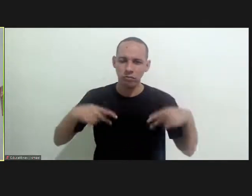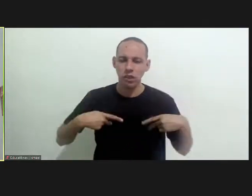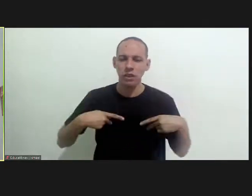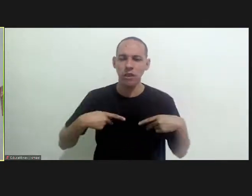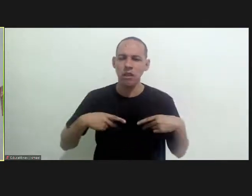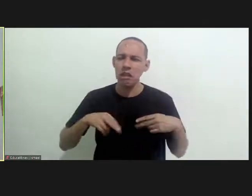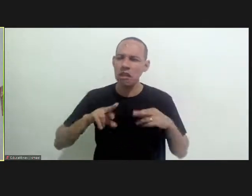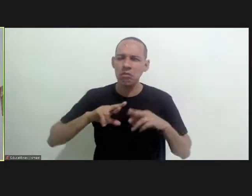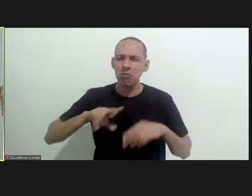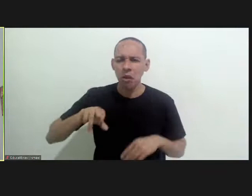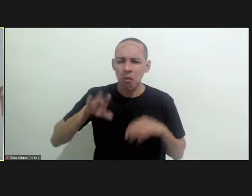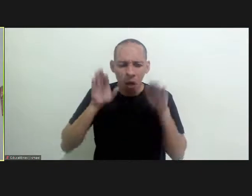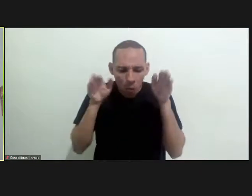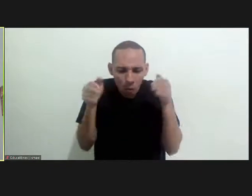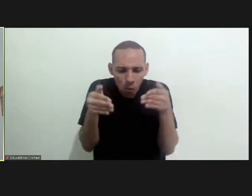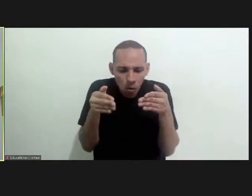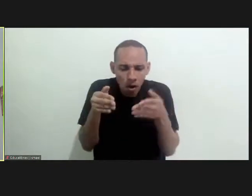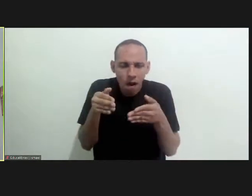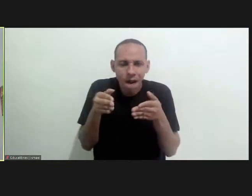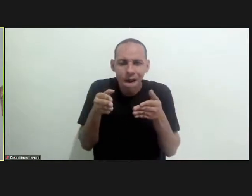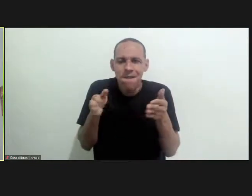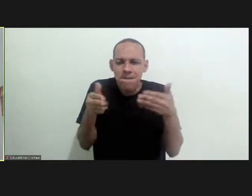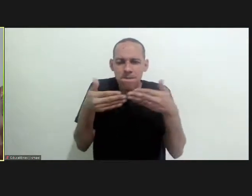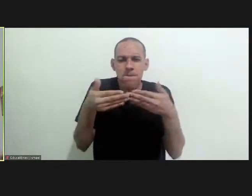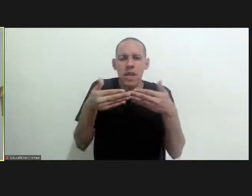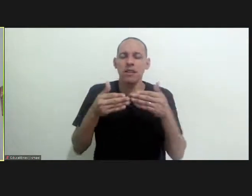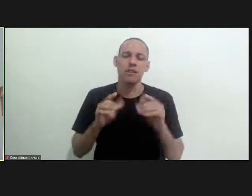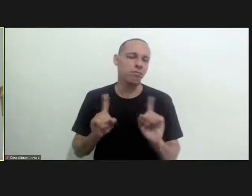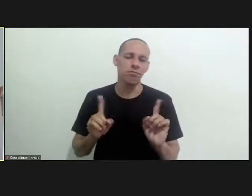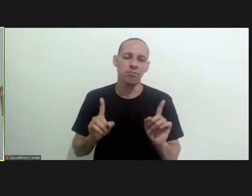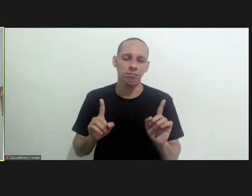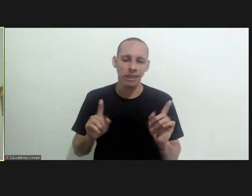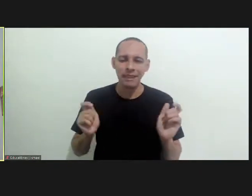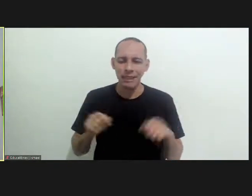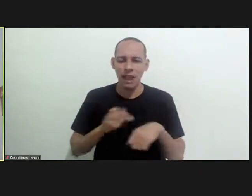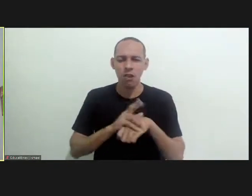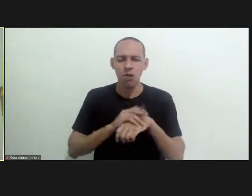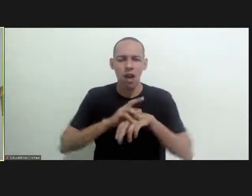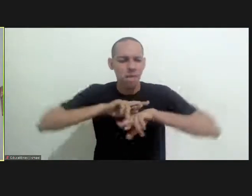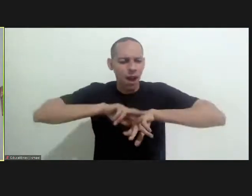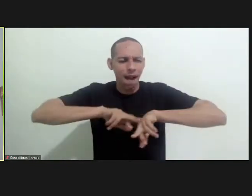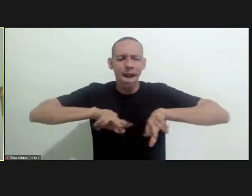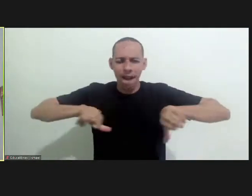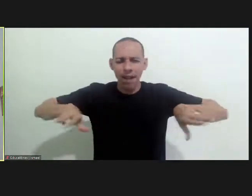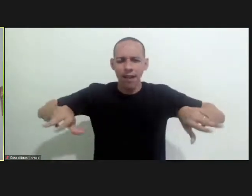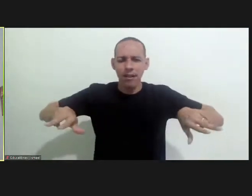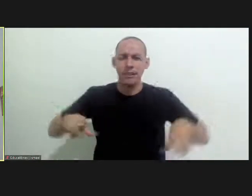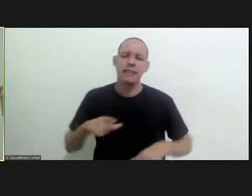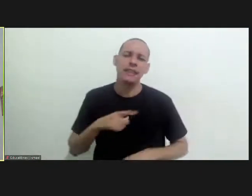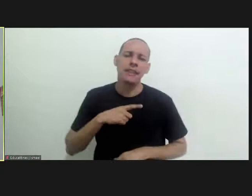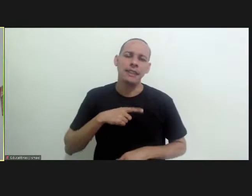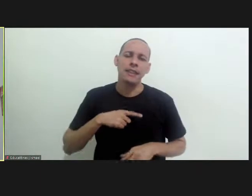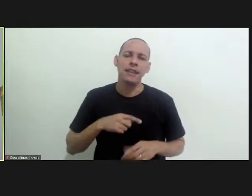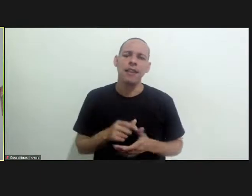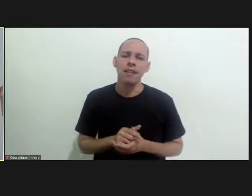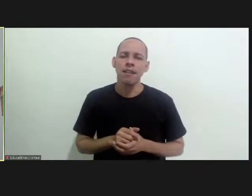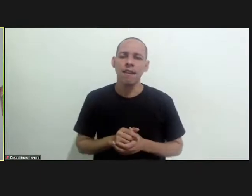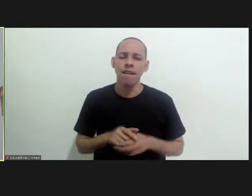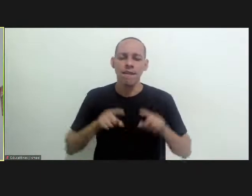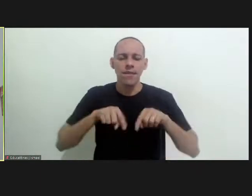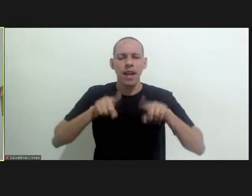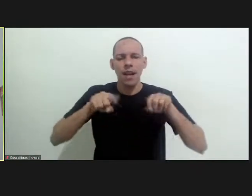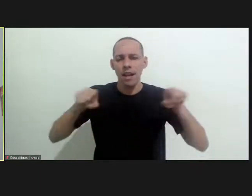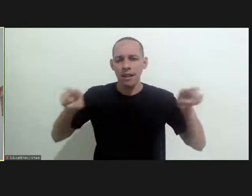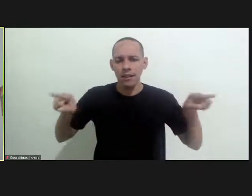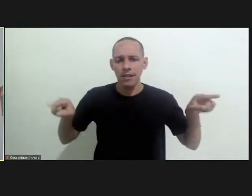which obviously isn't that strict let's say the issue of uh human infectious diseases is very broad and has many